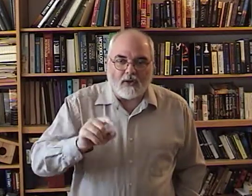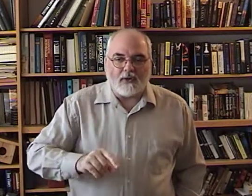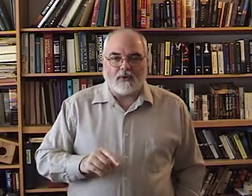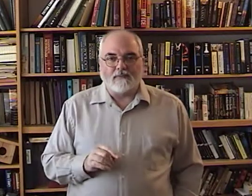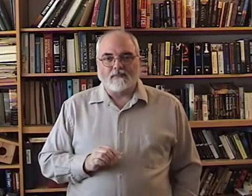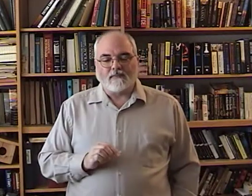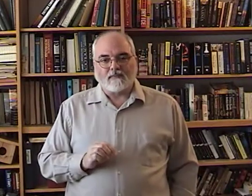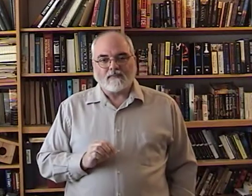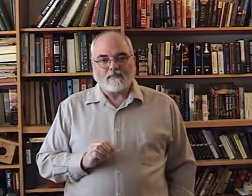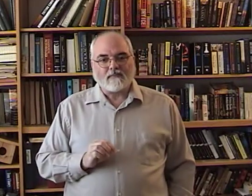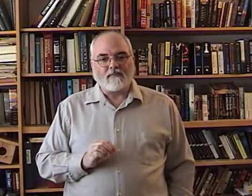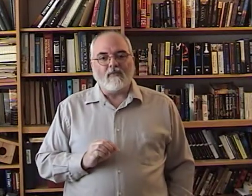to.